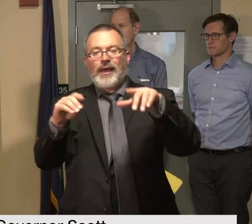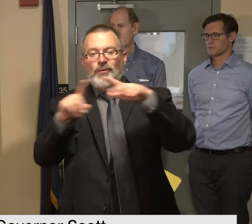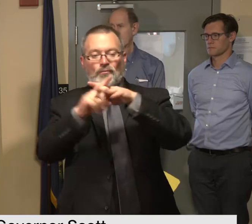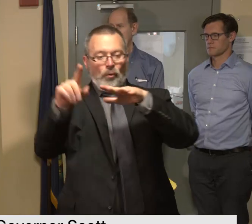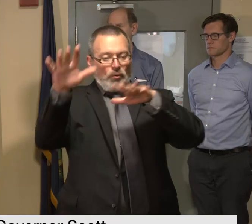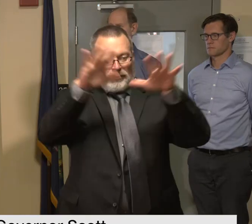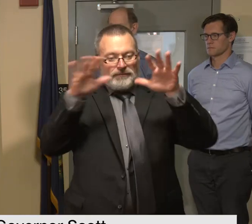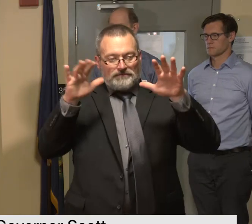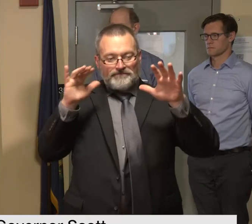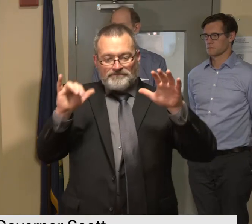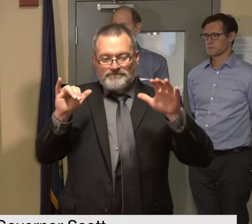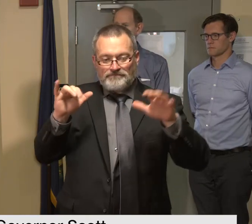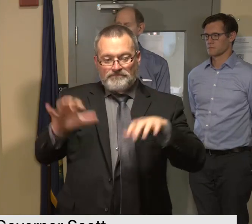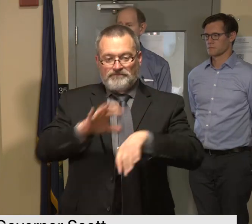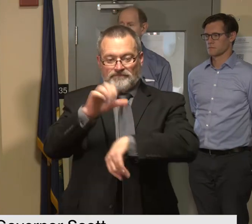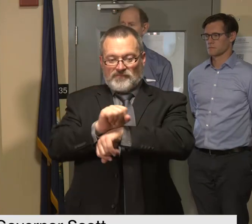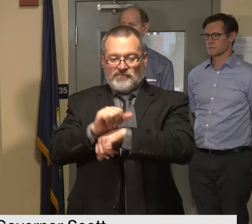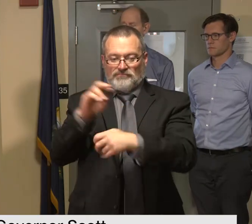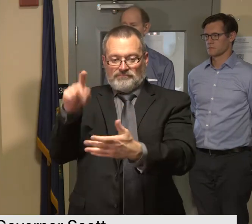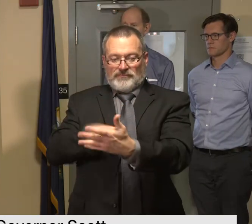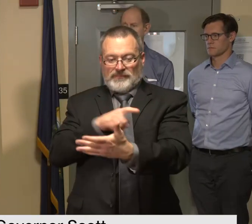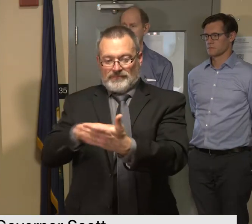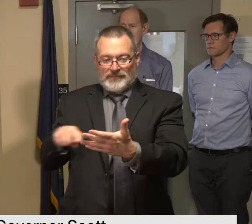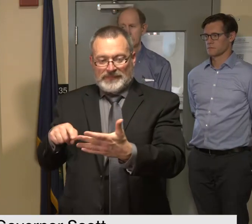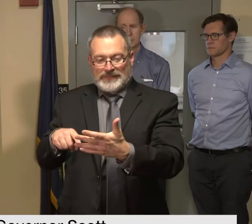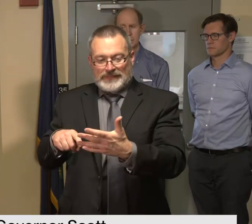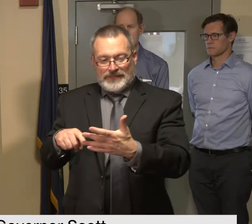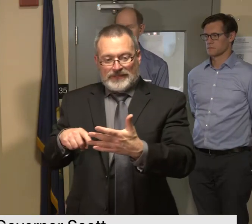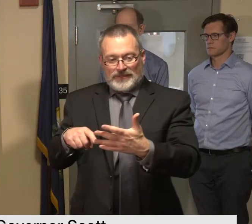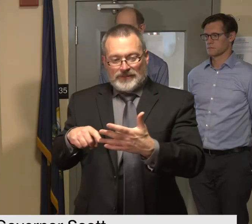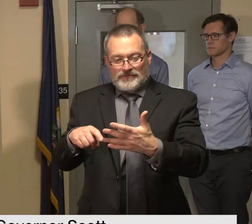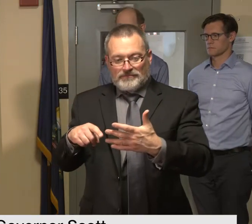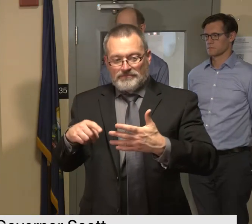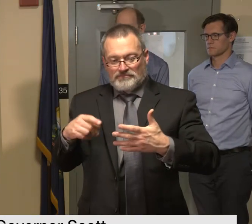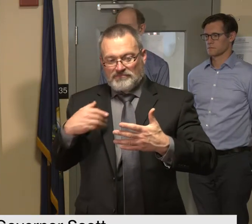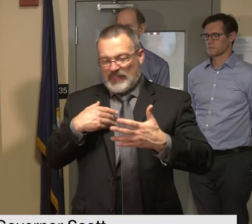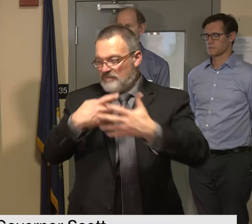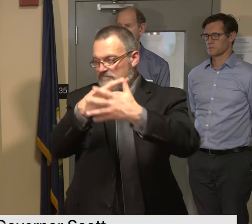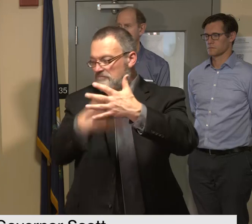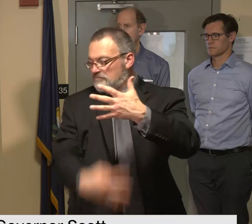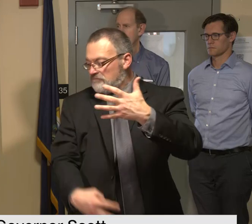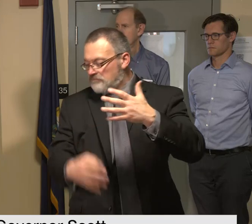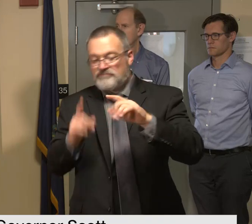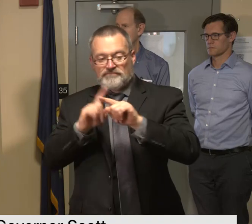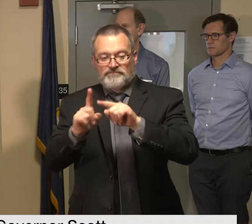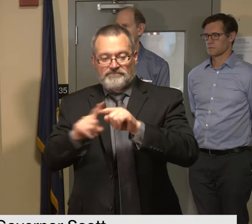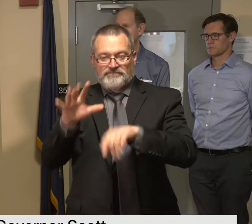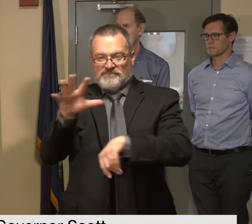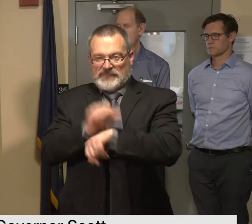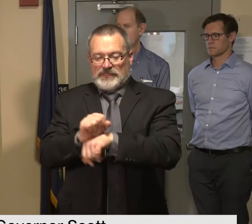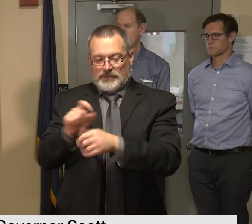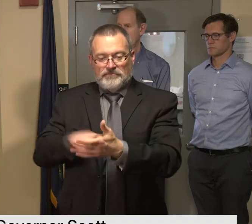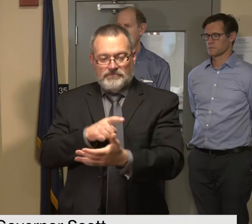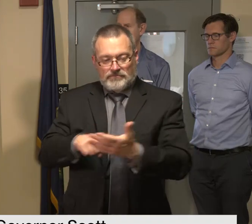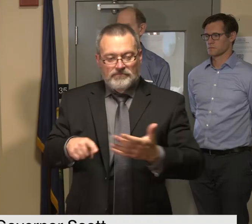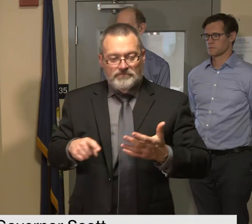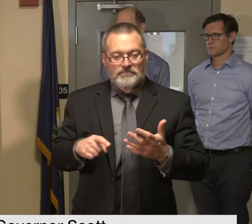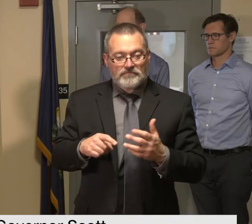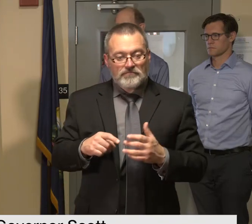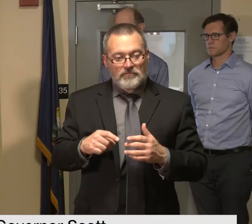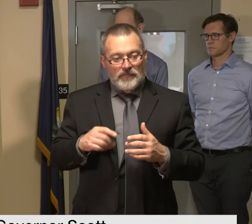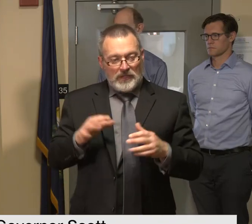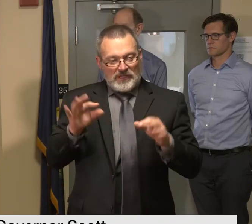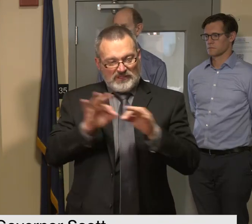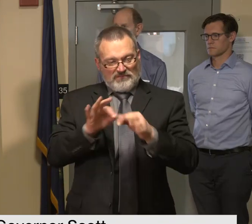at ricker pond still water smugglers notch and waterbury remote sites through early next week park